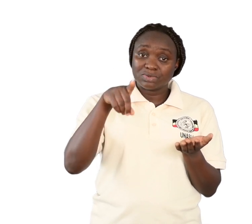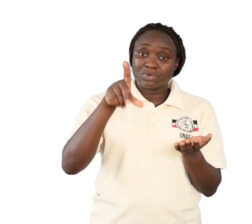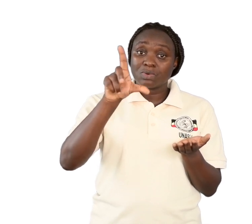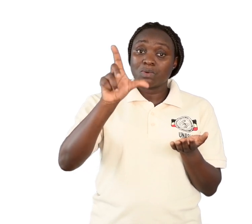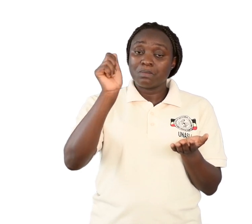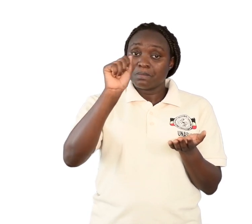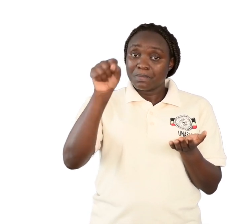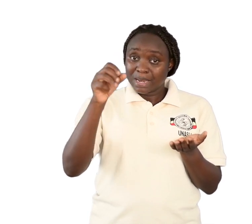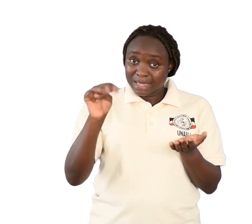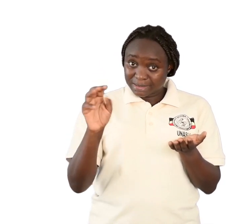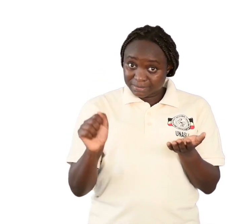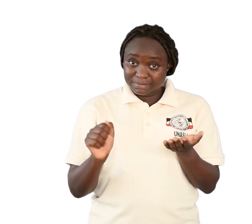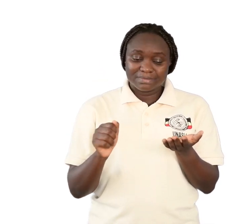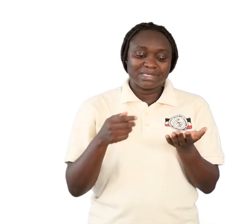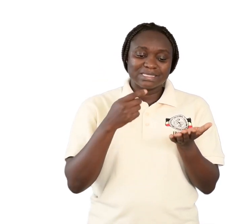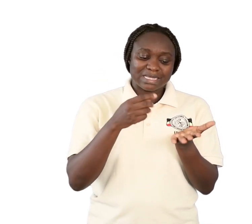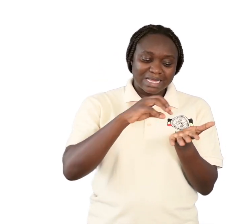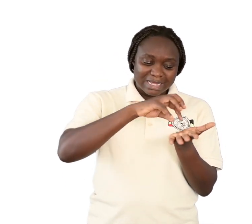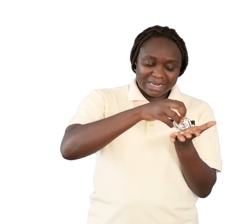through them together?